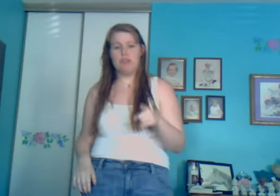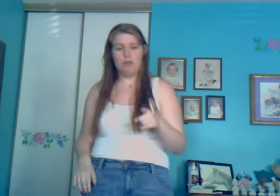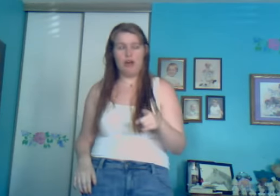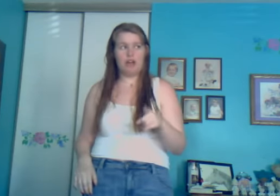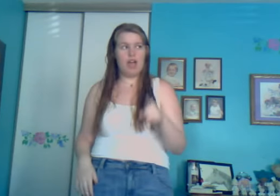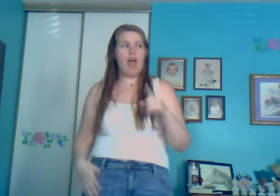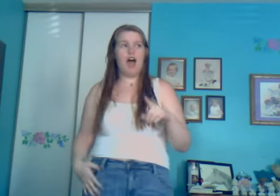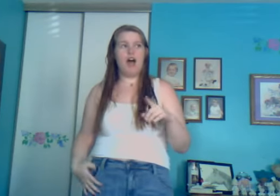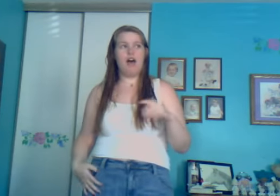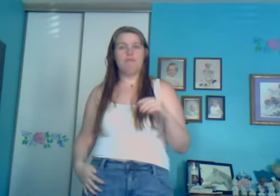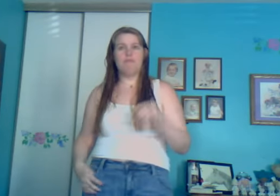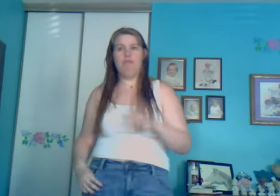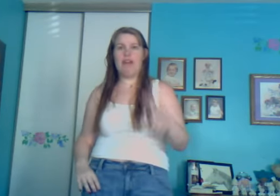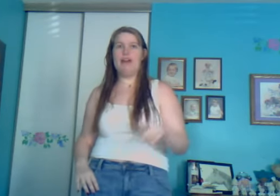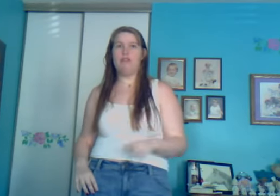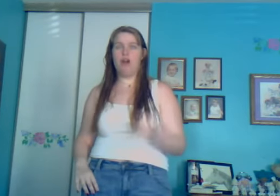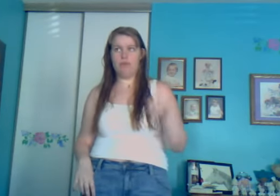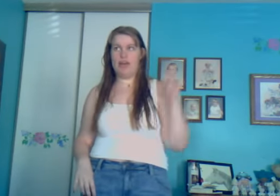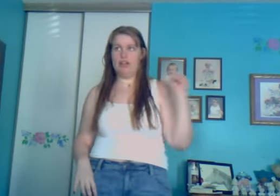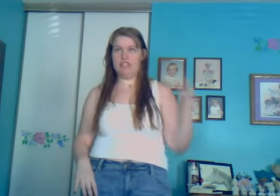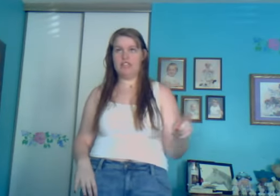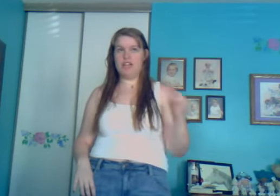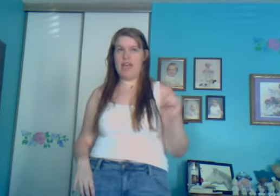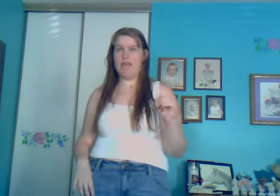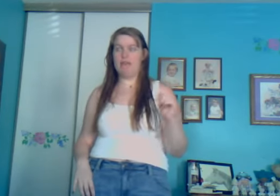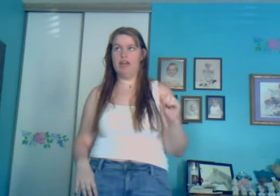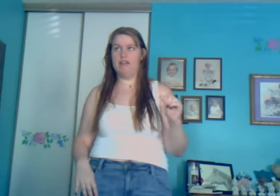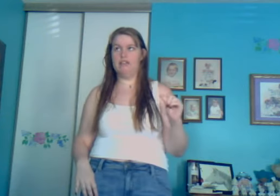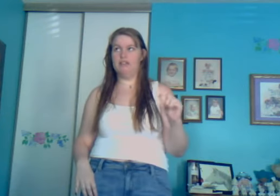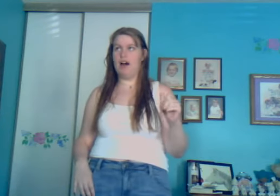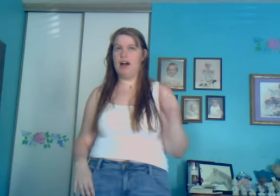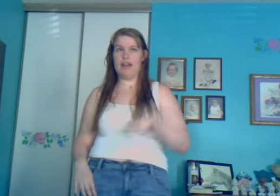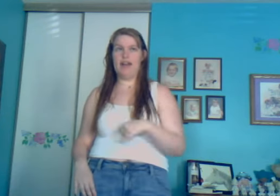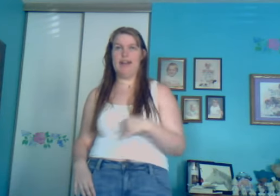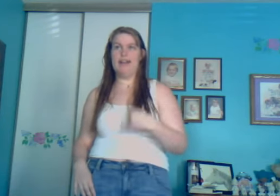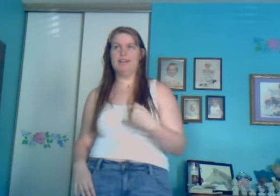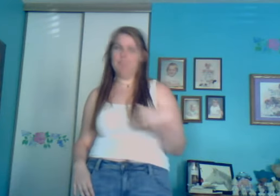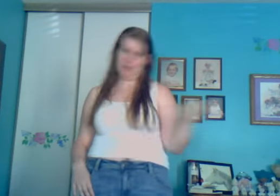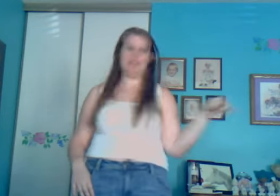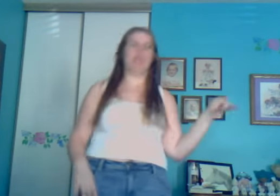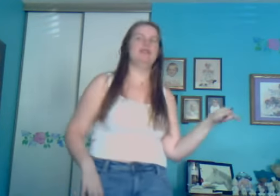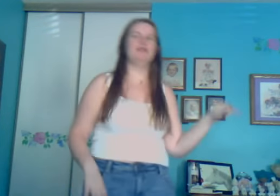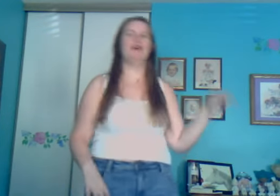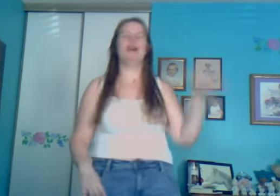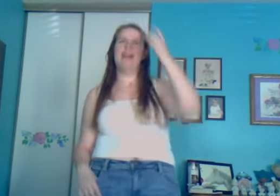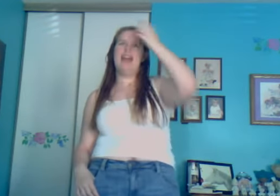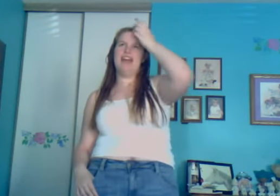long. I found that out the hard way on Sunday, because I got a headache because I played too long, and then I